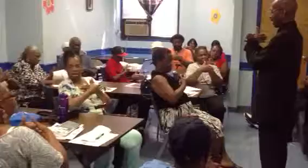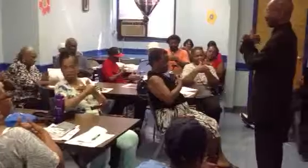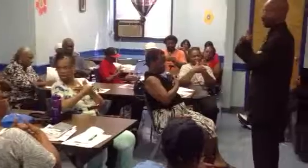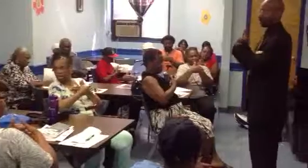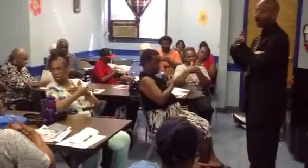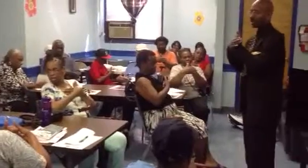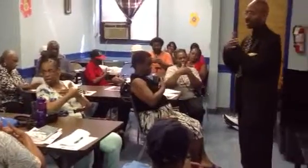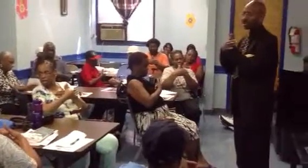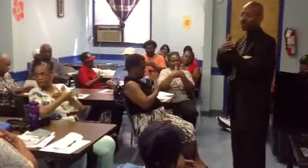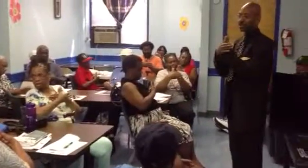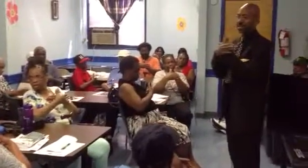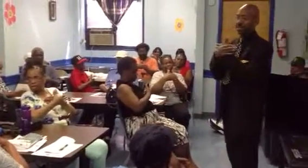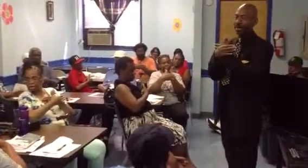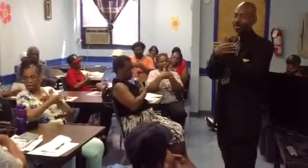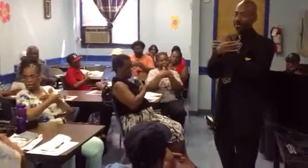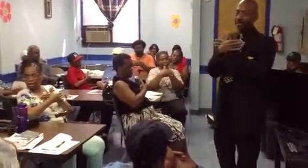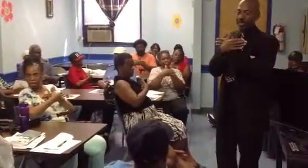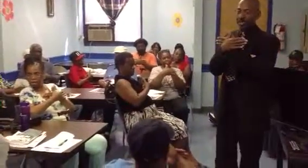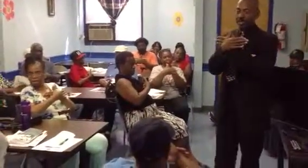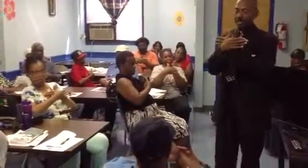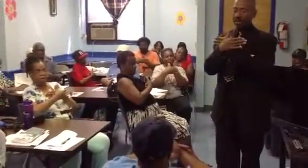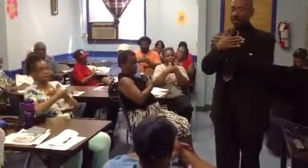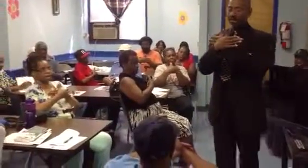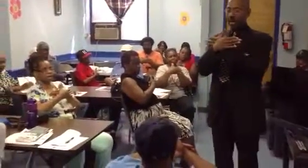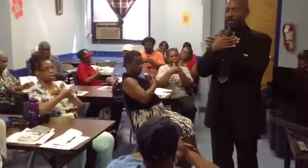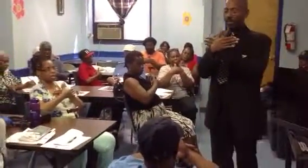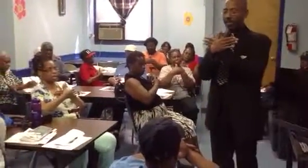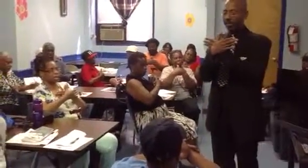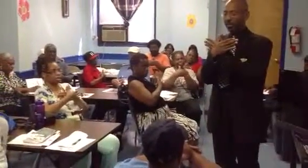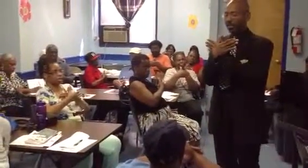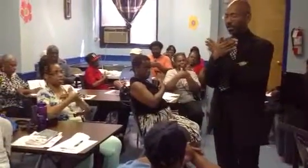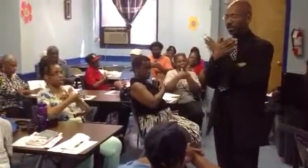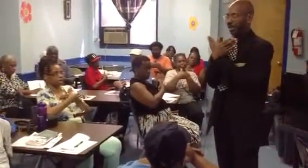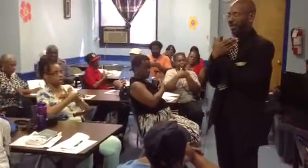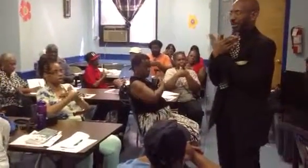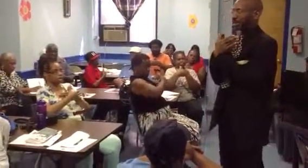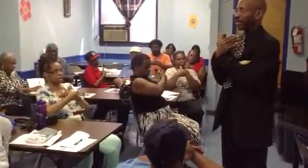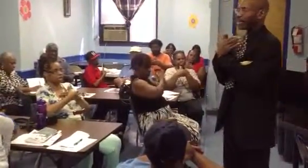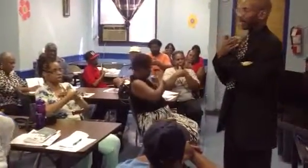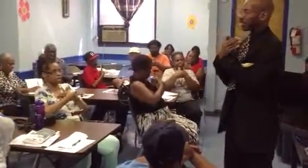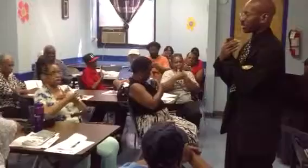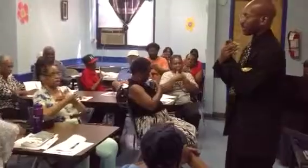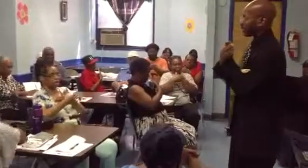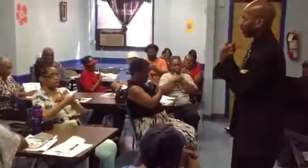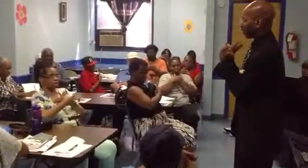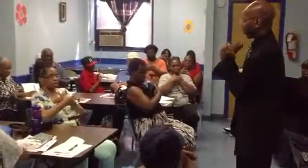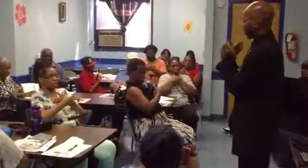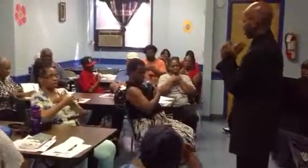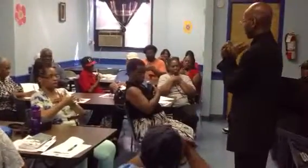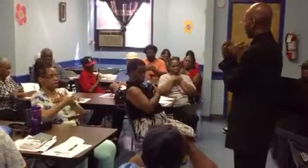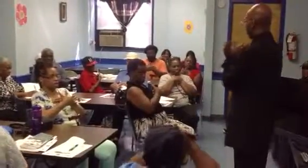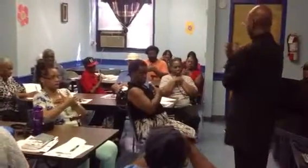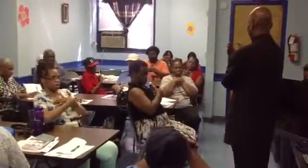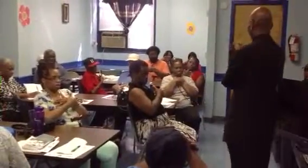Then what I want you to do is think about this position by dropping your elbows so that this looks like a bird, right?